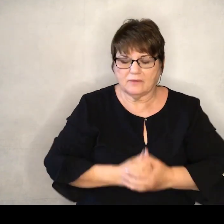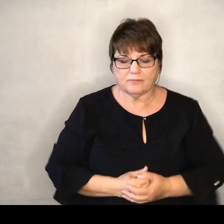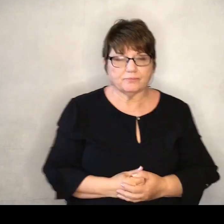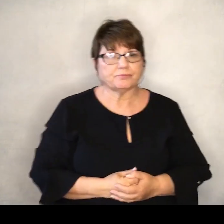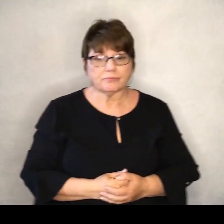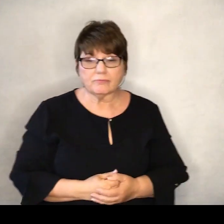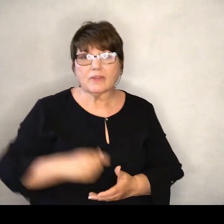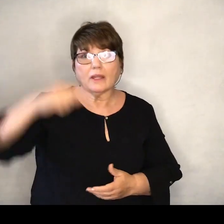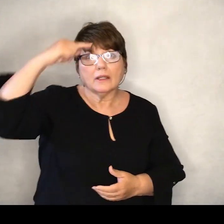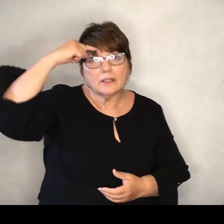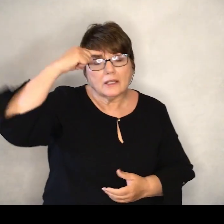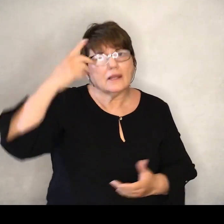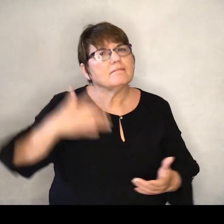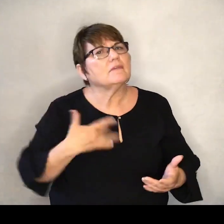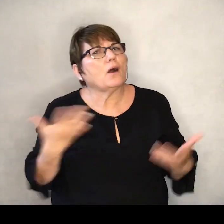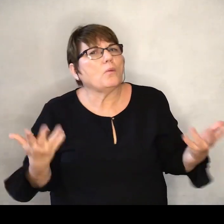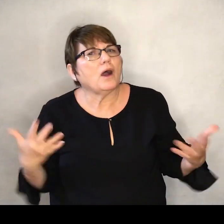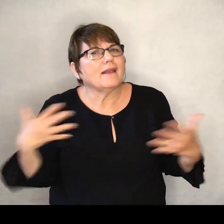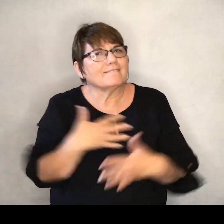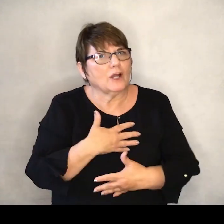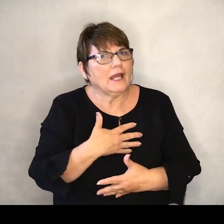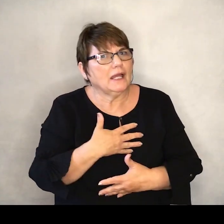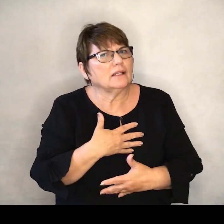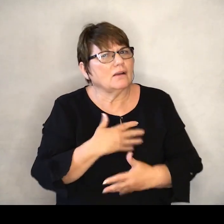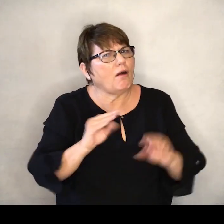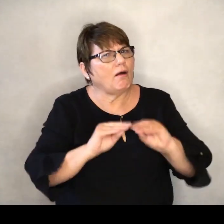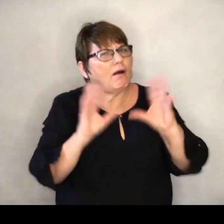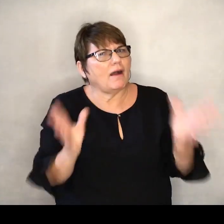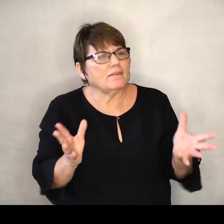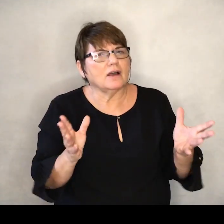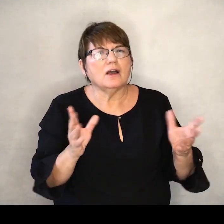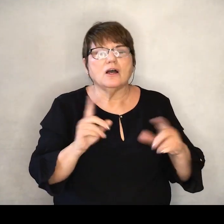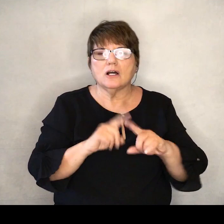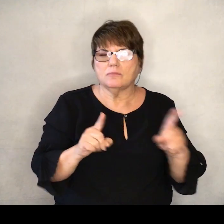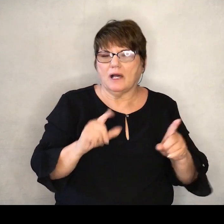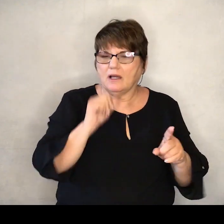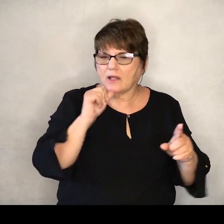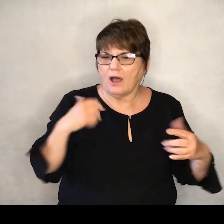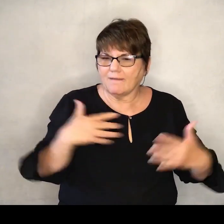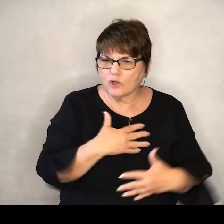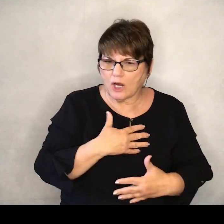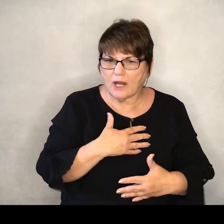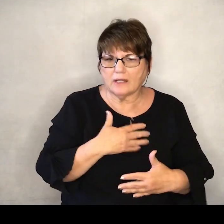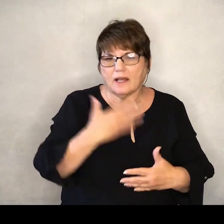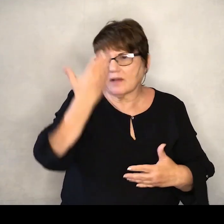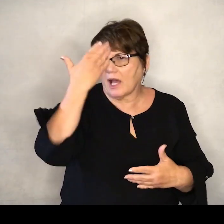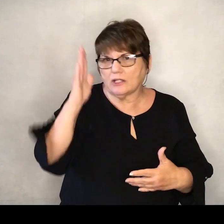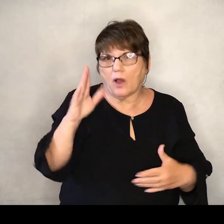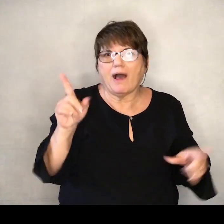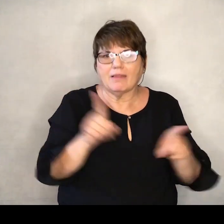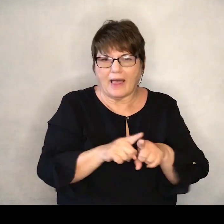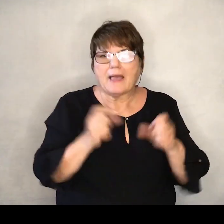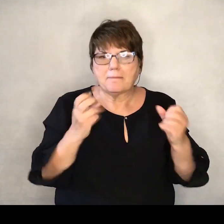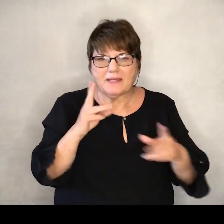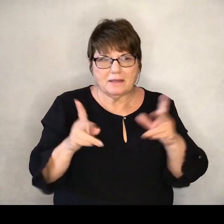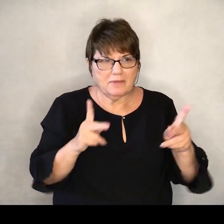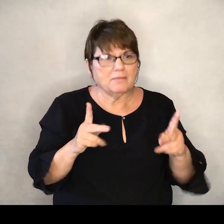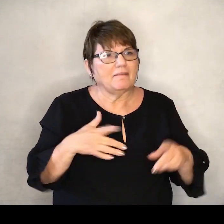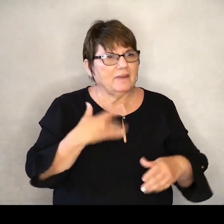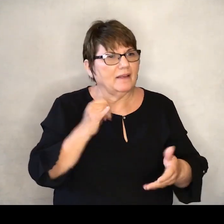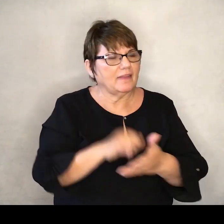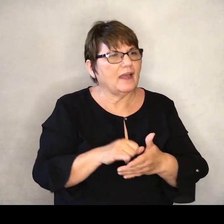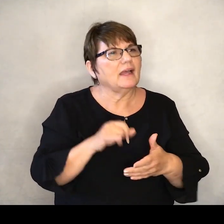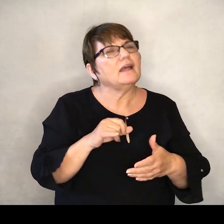Gideon was afraid, clearly. But he wasn't afraid of the unknown like many of us can be. He was